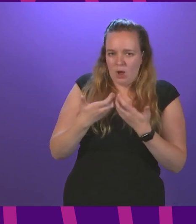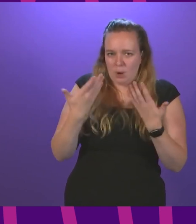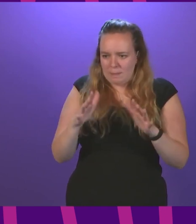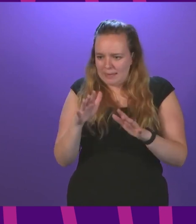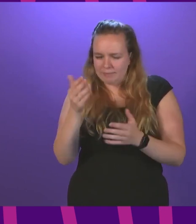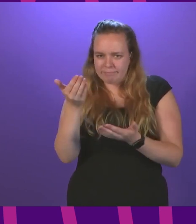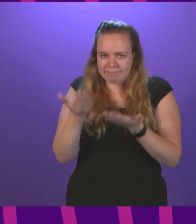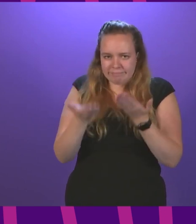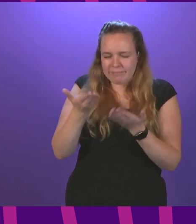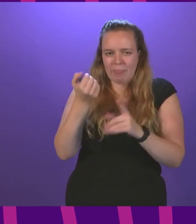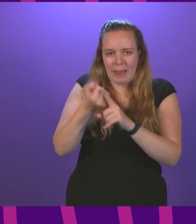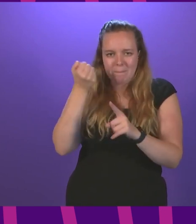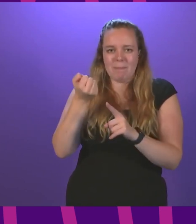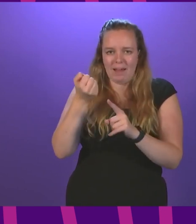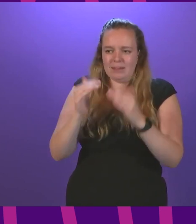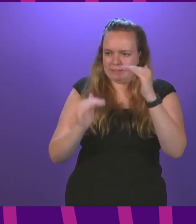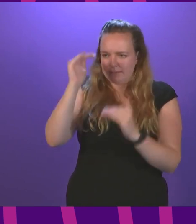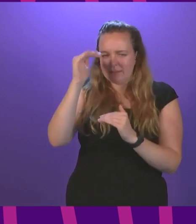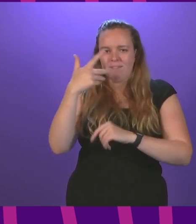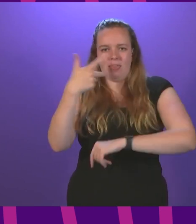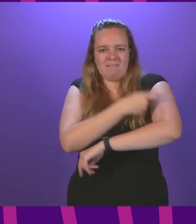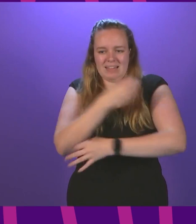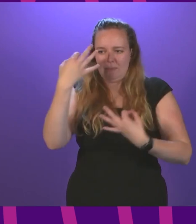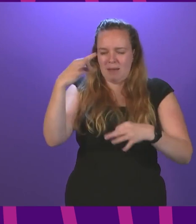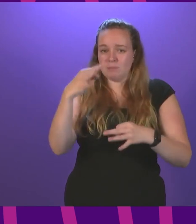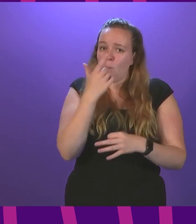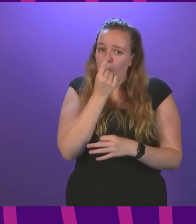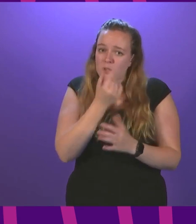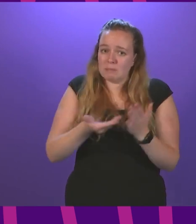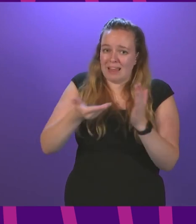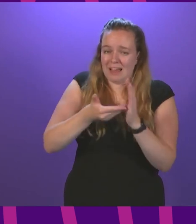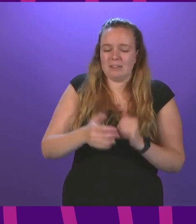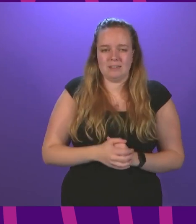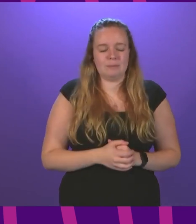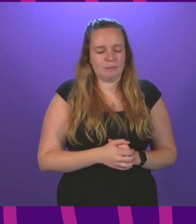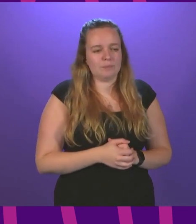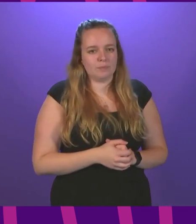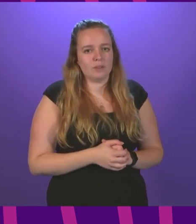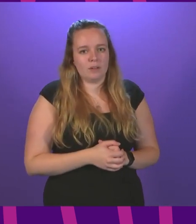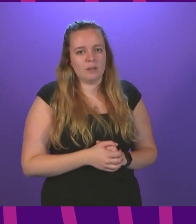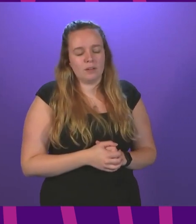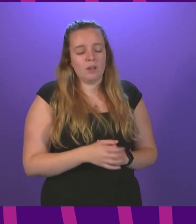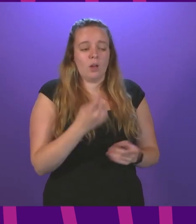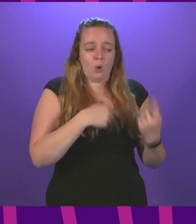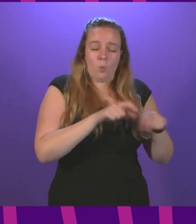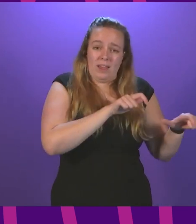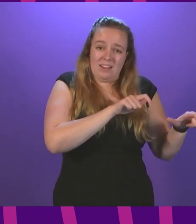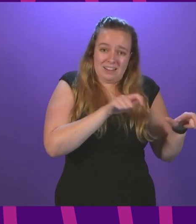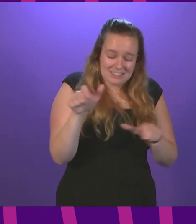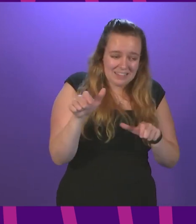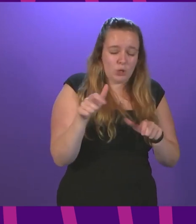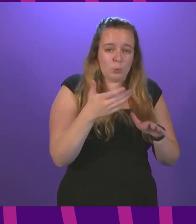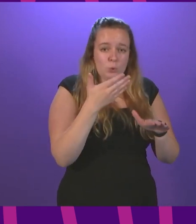impact on this disparity that introducing a vaccine passport may have first minister and we continue to